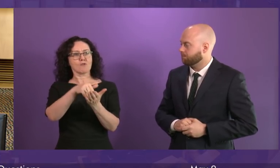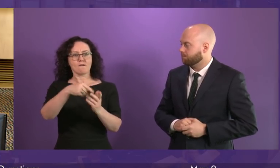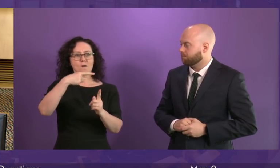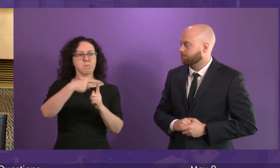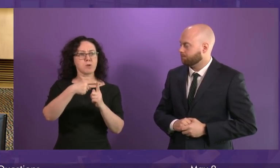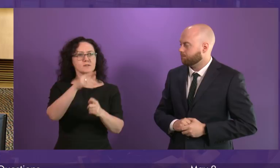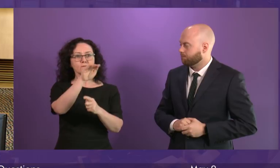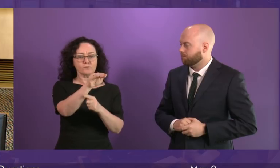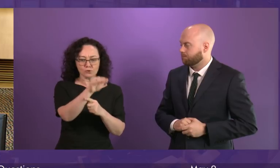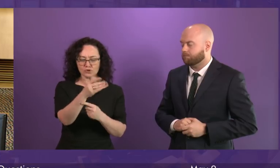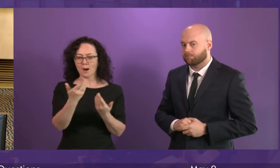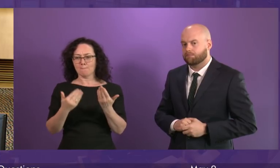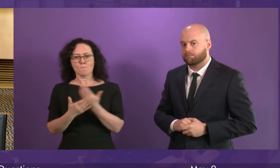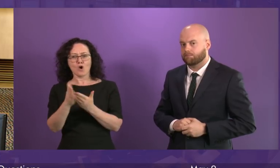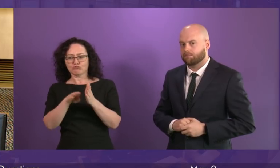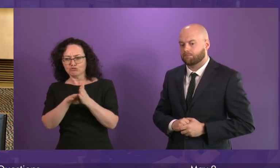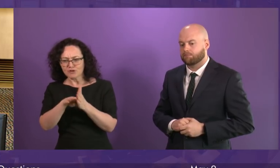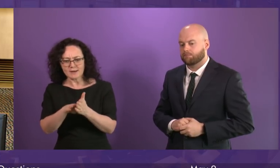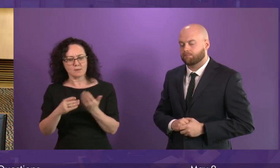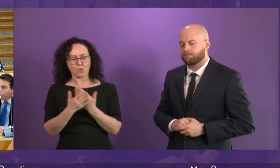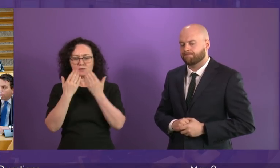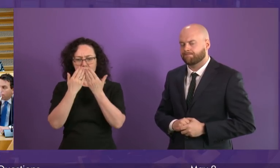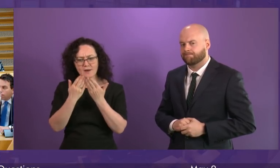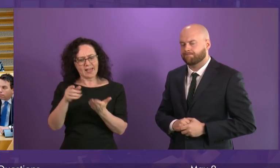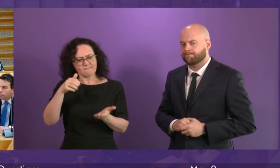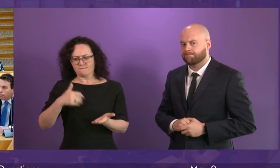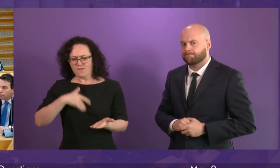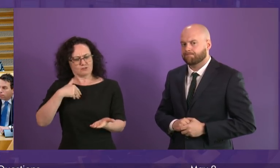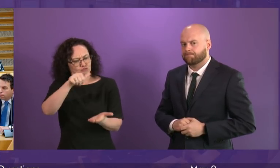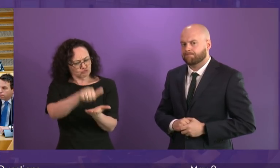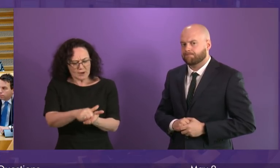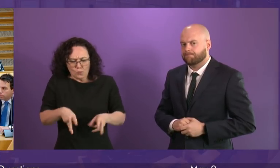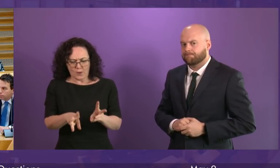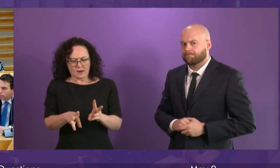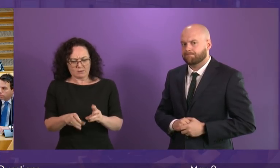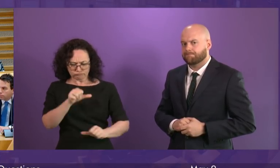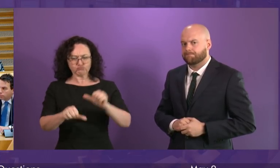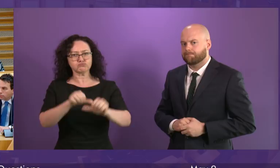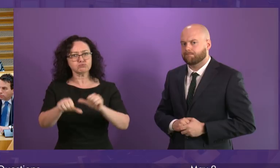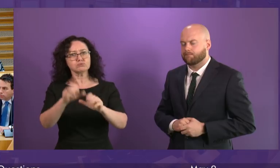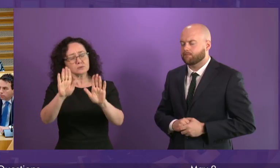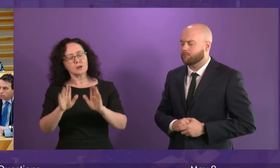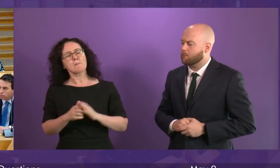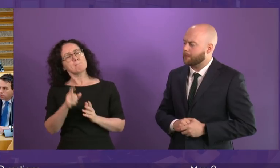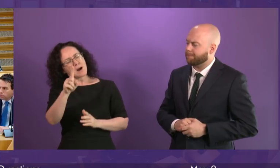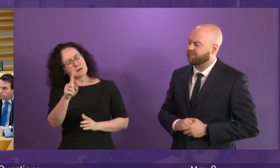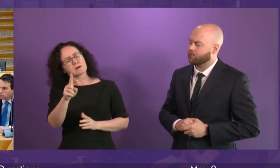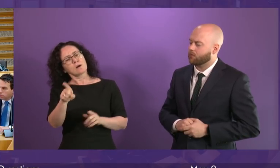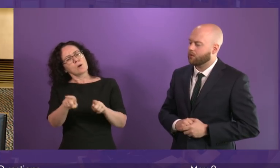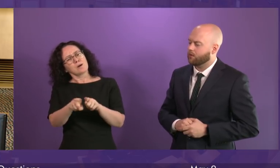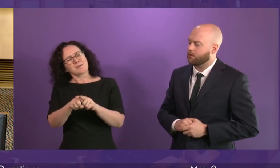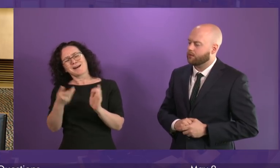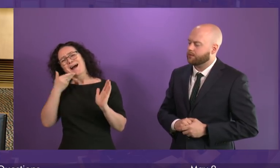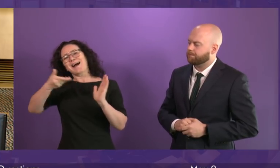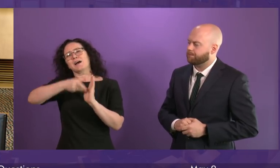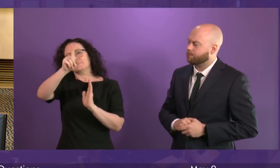training or further study. I think these are the right policies to pursue and we'll continue to do so. Just as an aside though, I suspect that